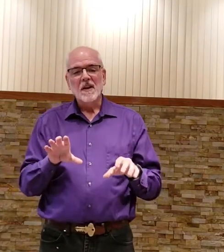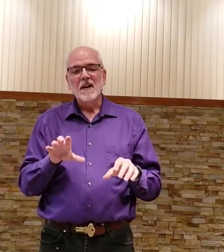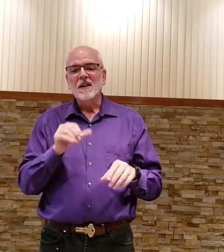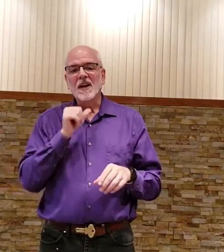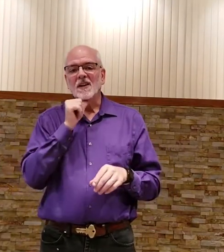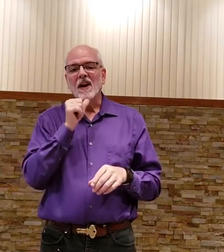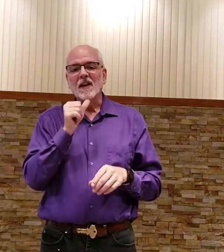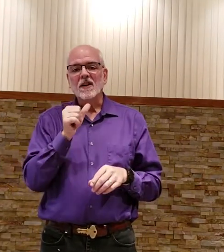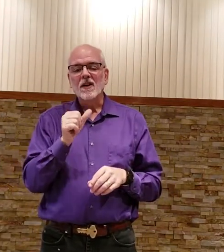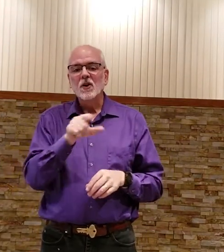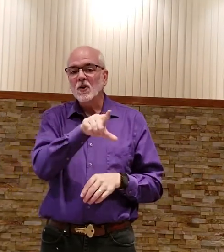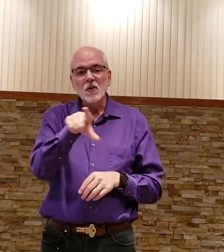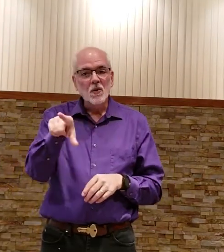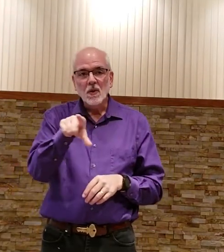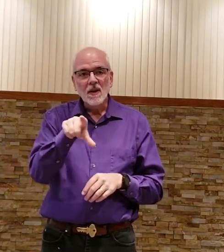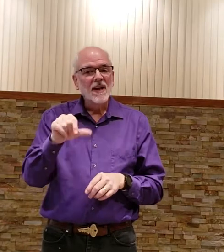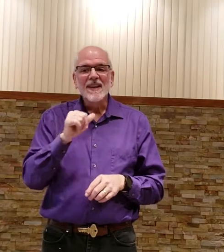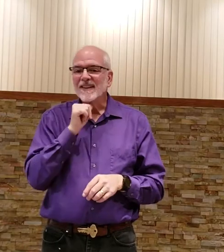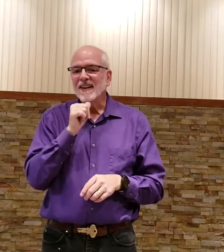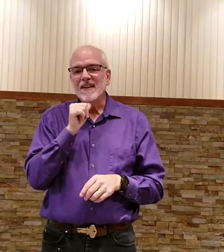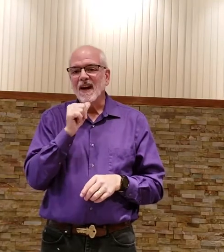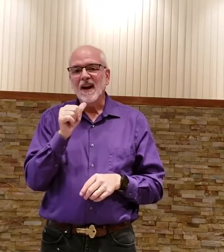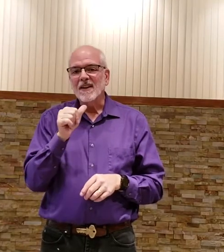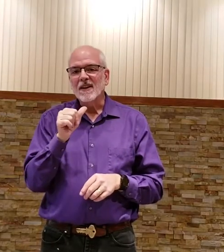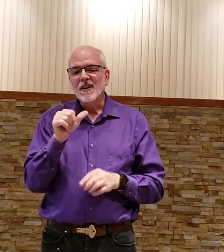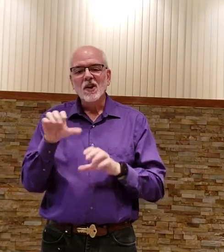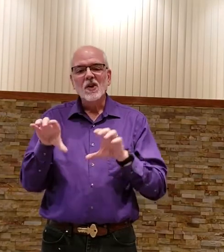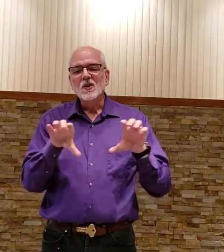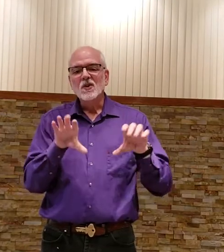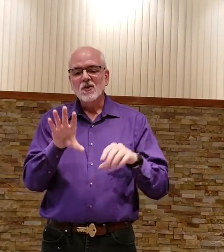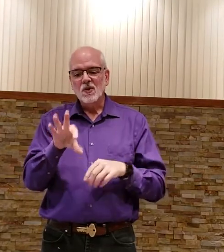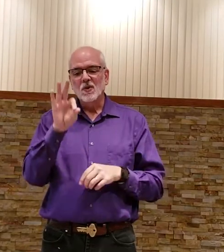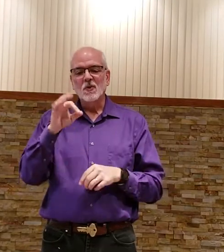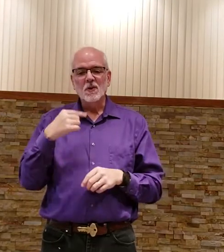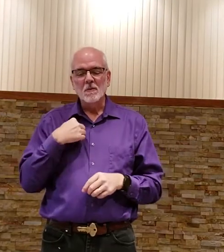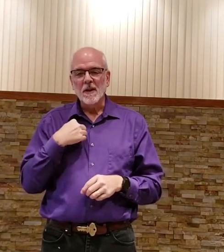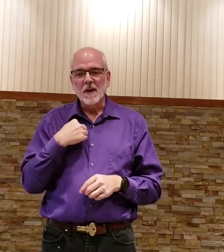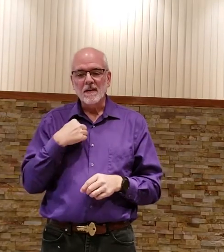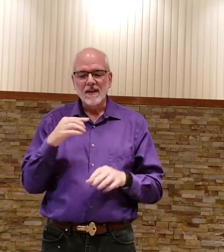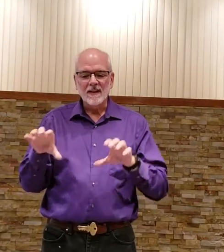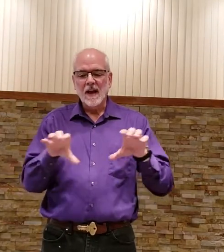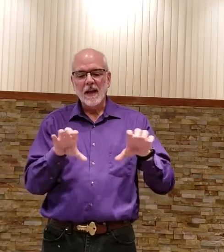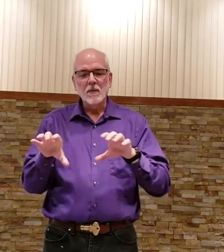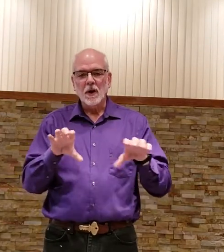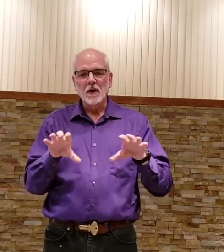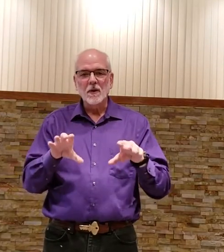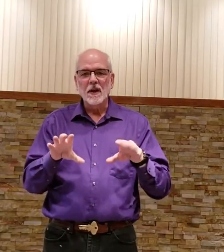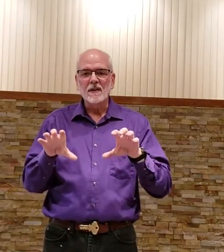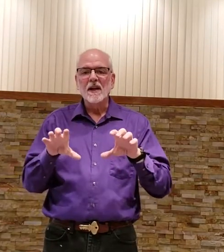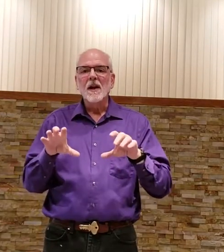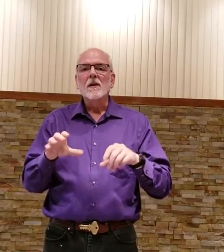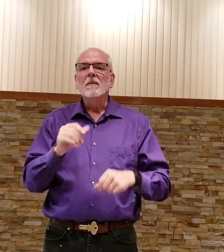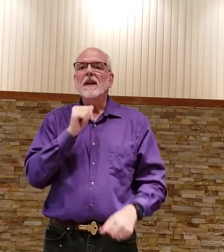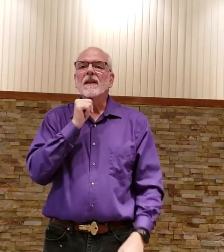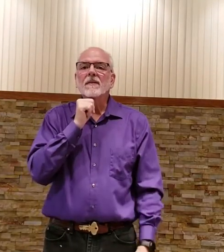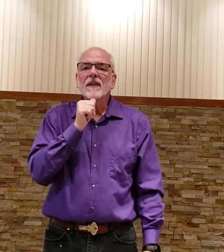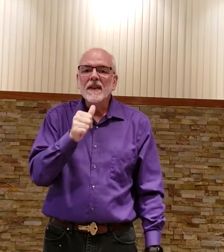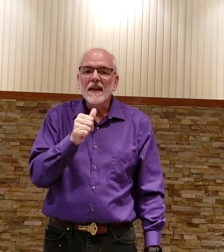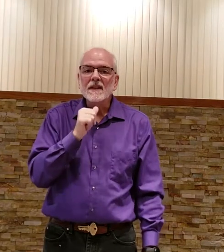did not you did not choose me this i keep wanting to do this this